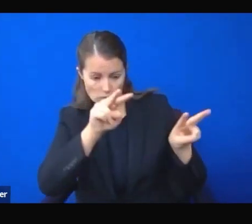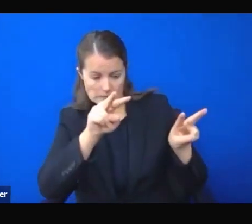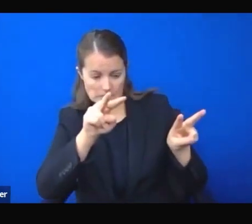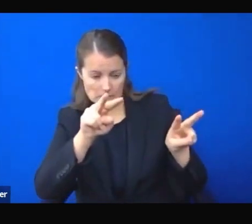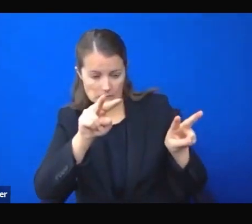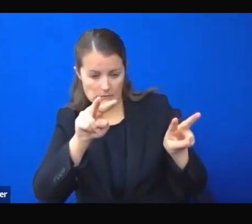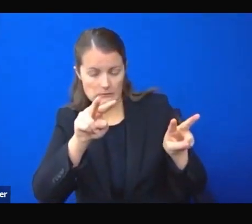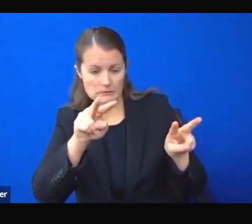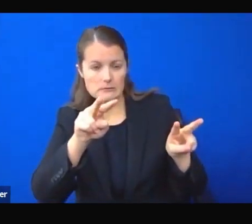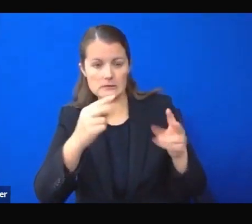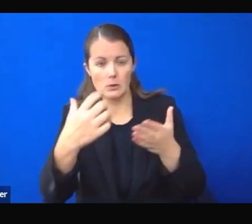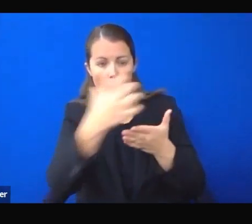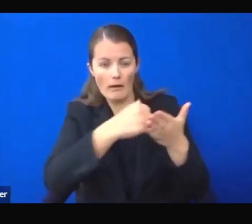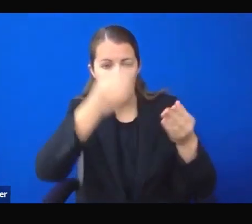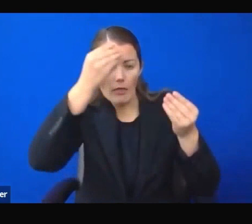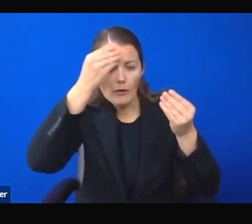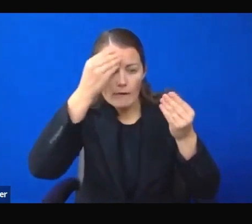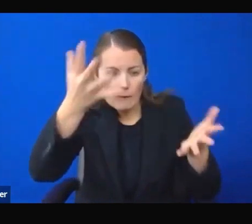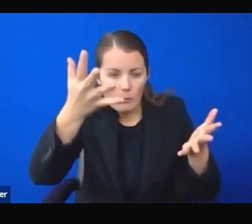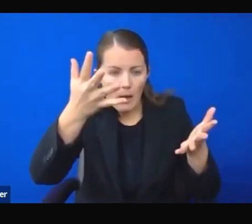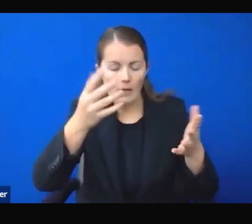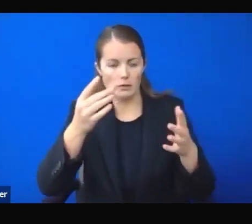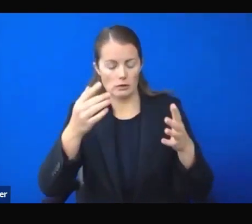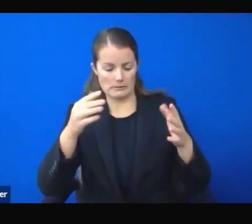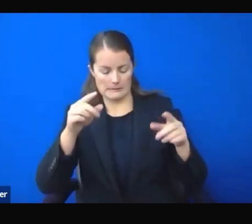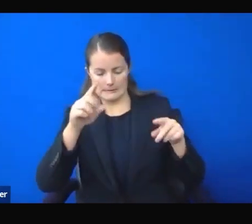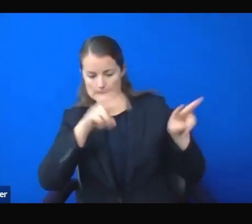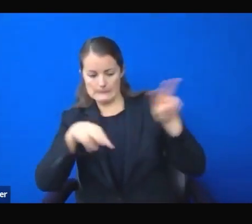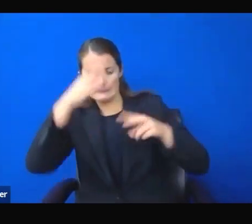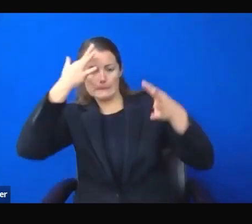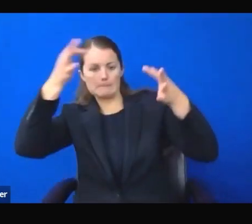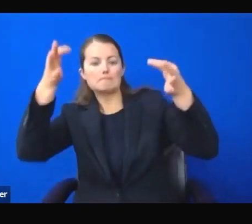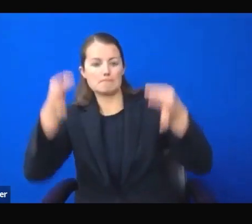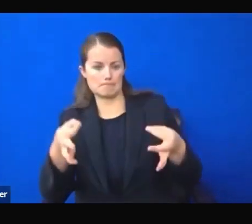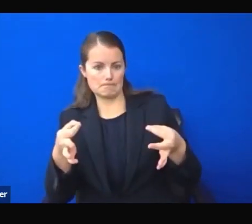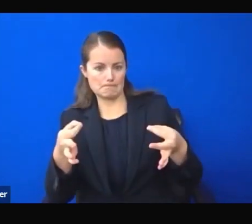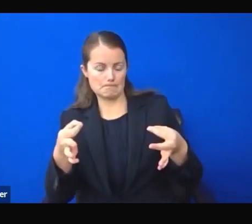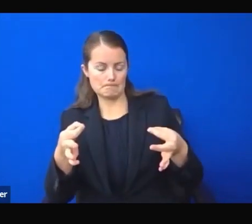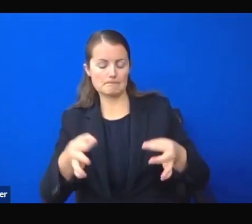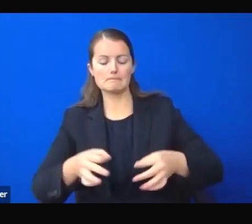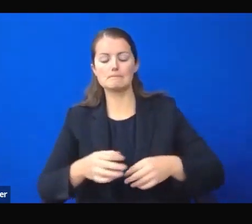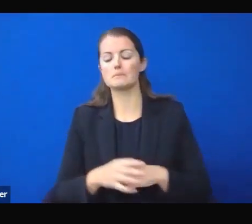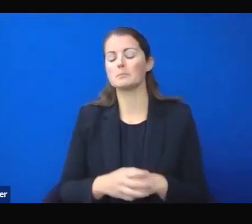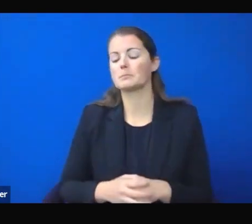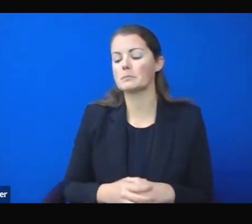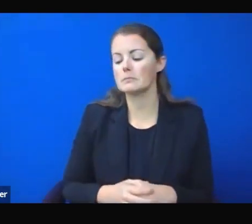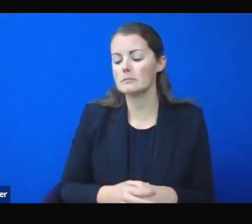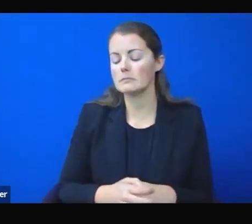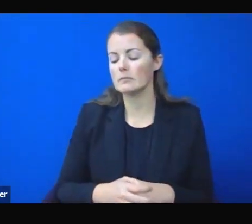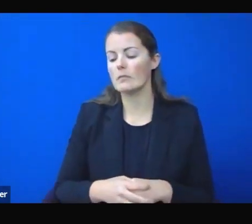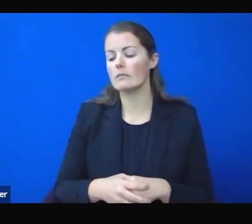for now with the goal of getting through the next month due to the reasons I'll outline in a moment.